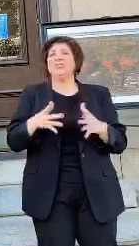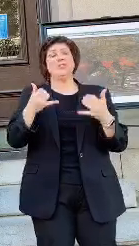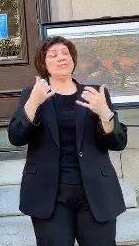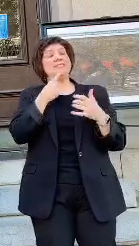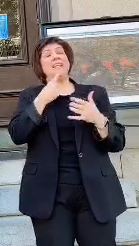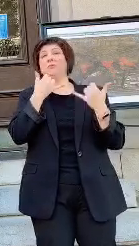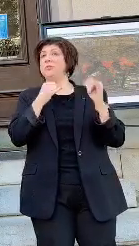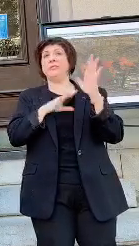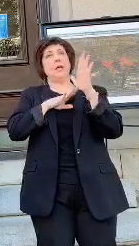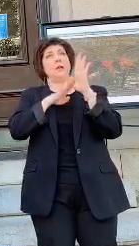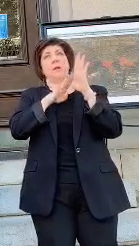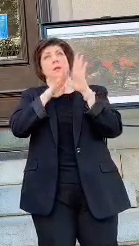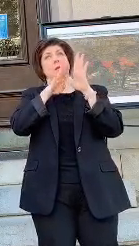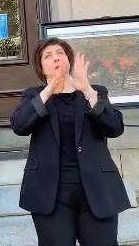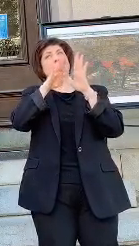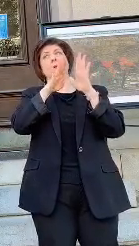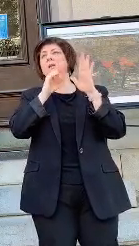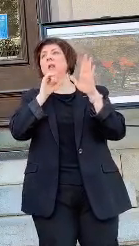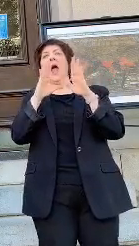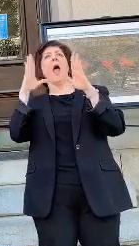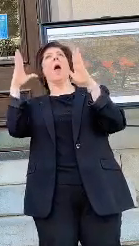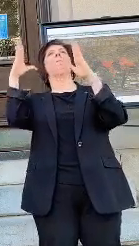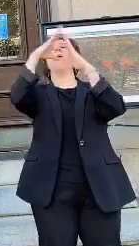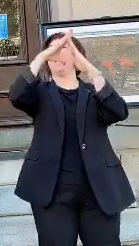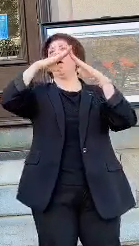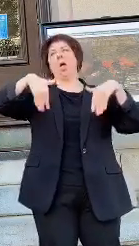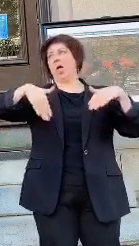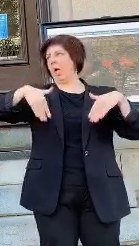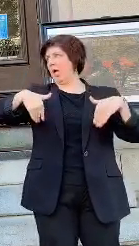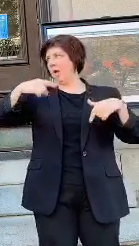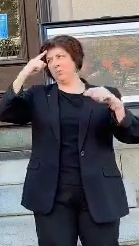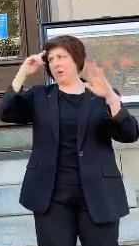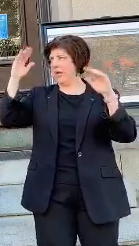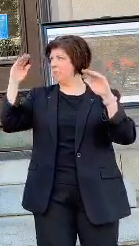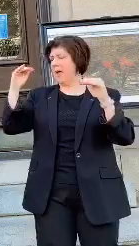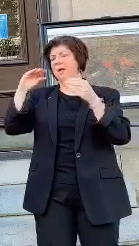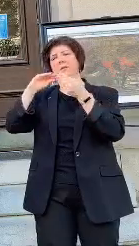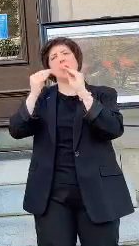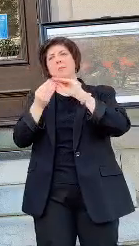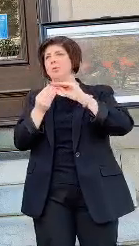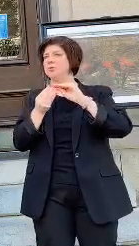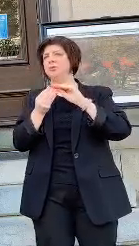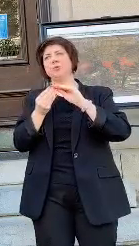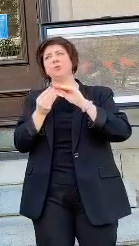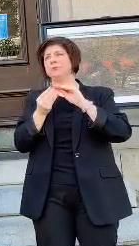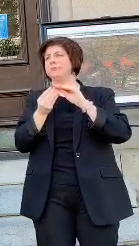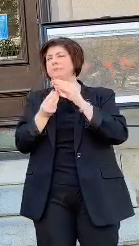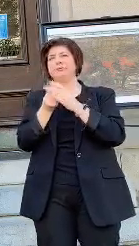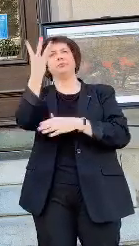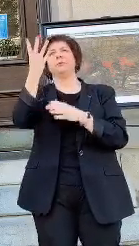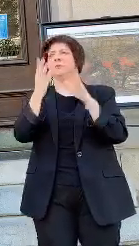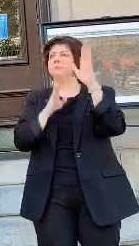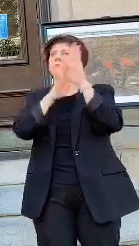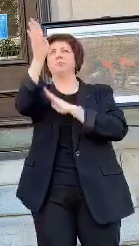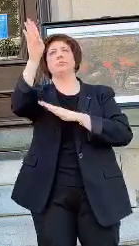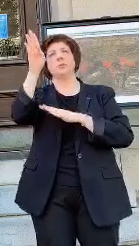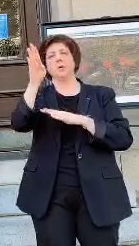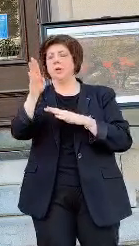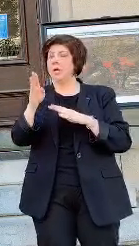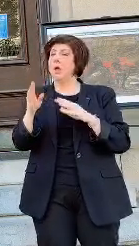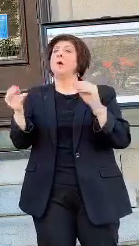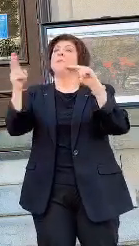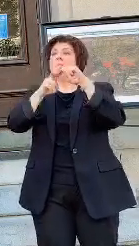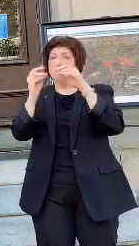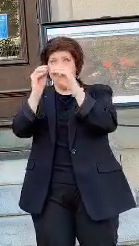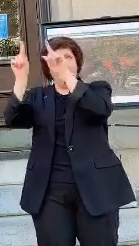a mountain. We've not peaked here yet. We expect these numbers to grow. We're going to see increased testing